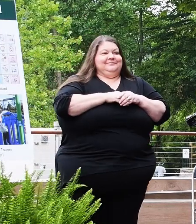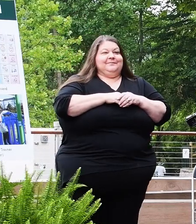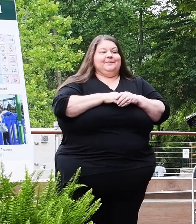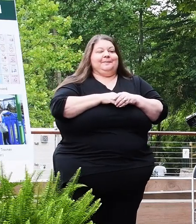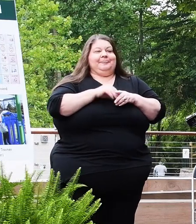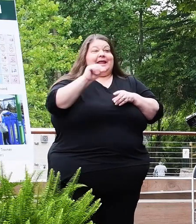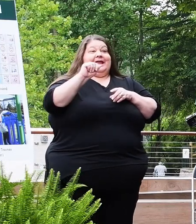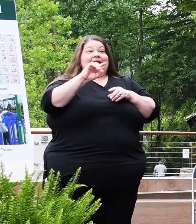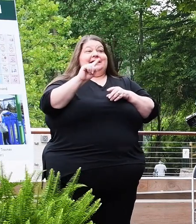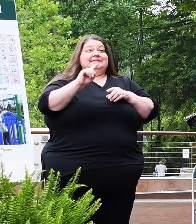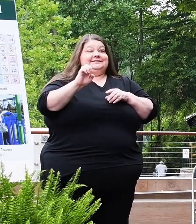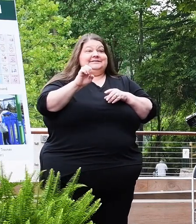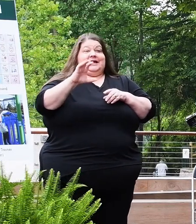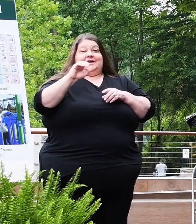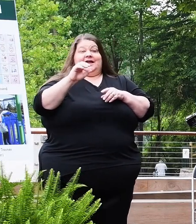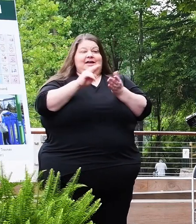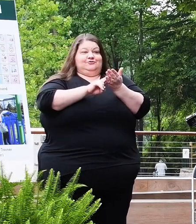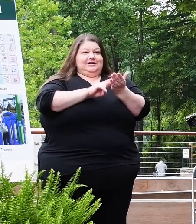Hayes Contracting.